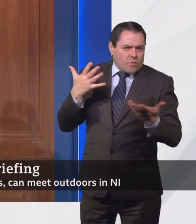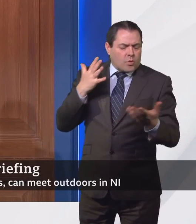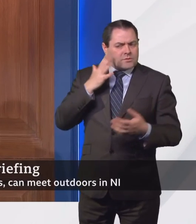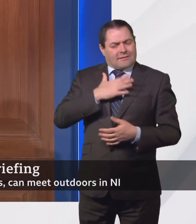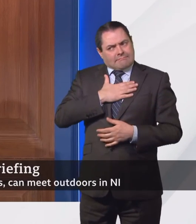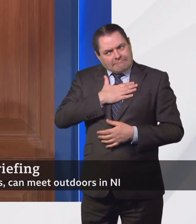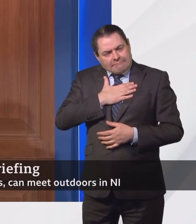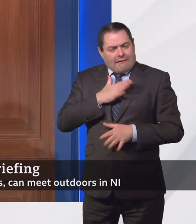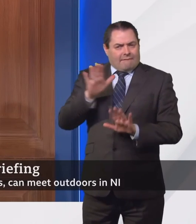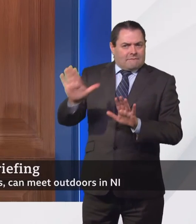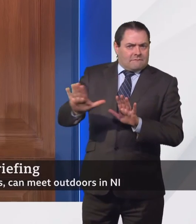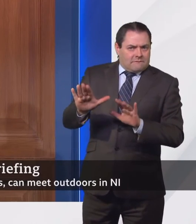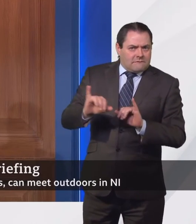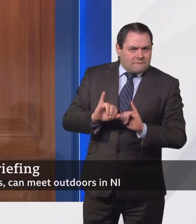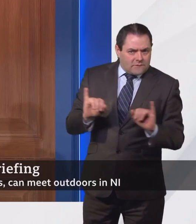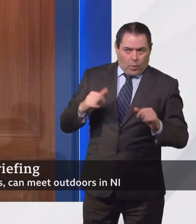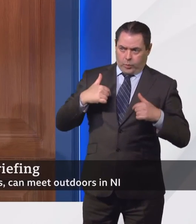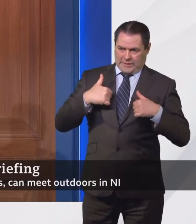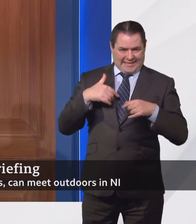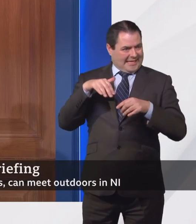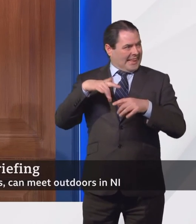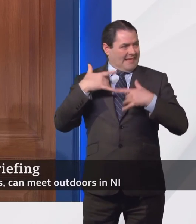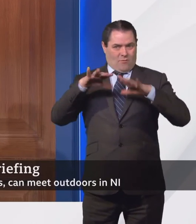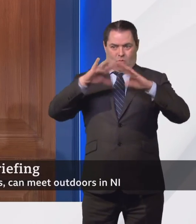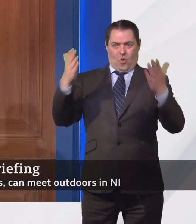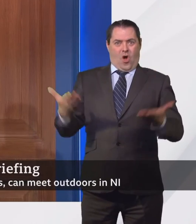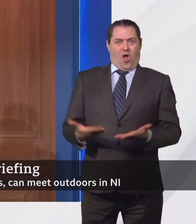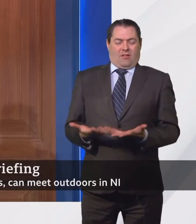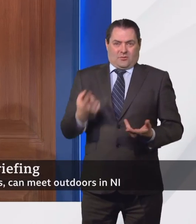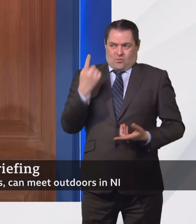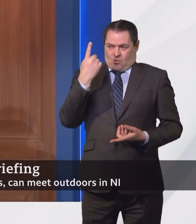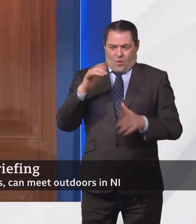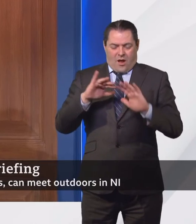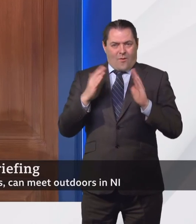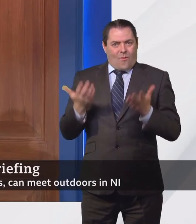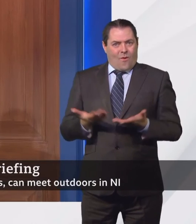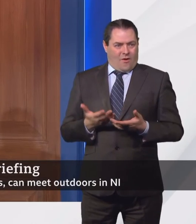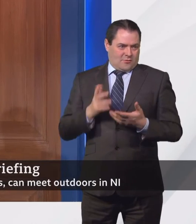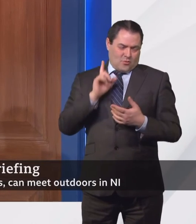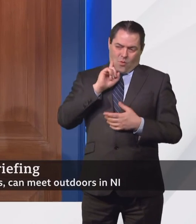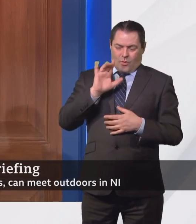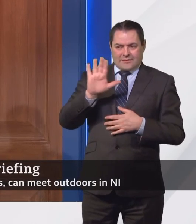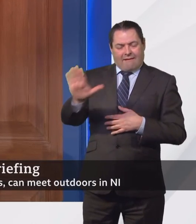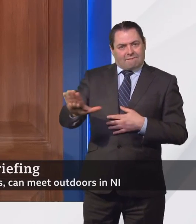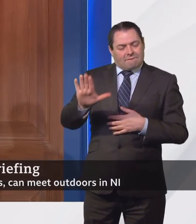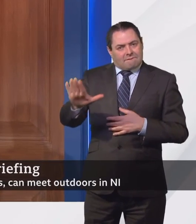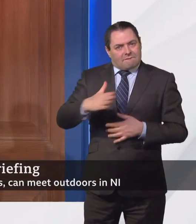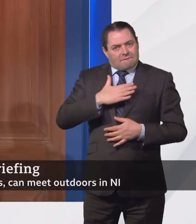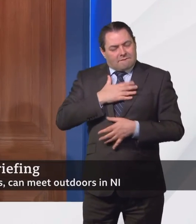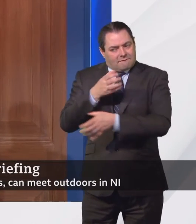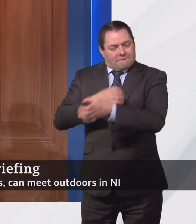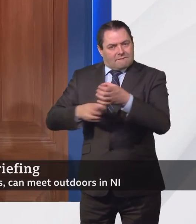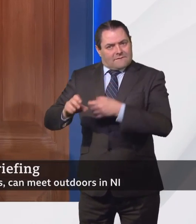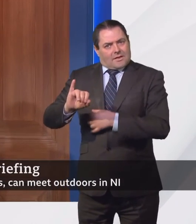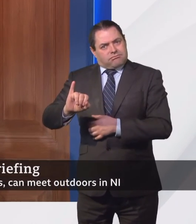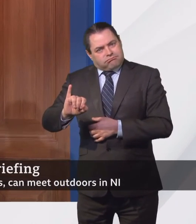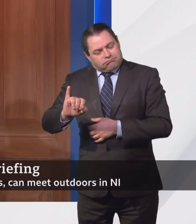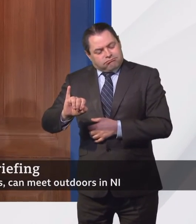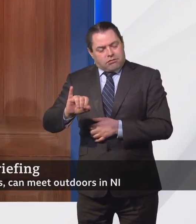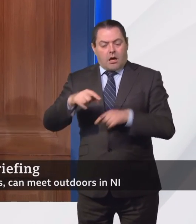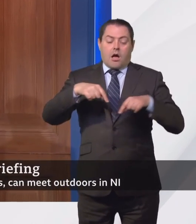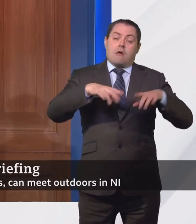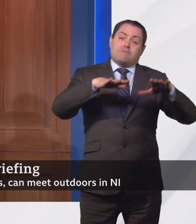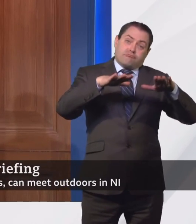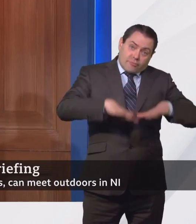as citizens of the world, we will all be concerned about any of those countries. For the UK, there are essentially, there are two